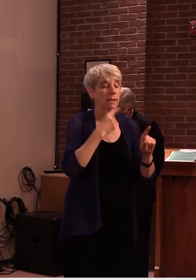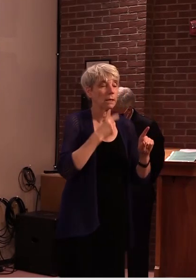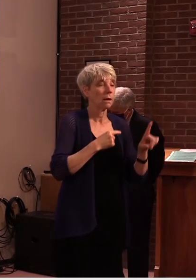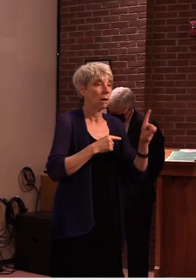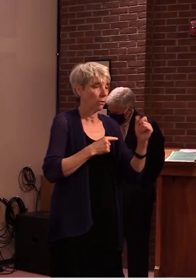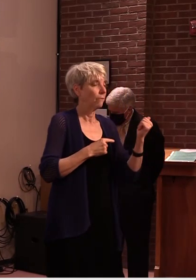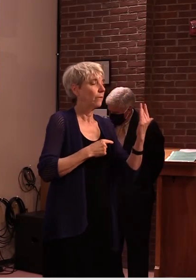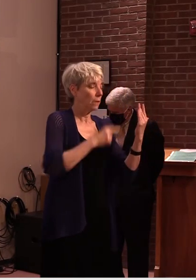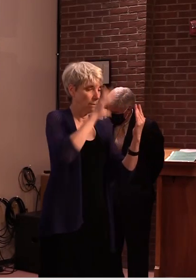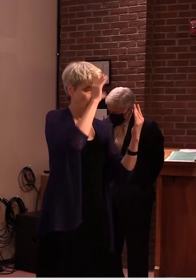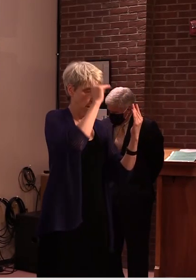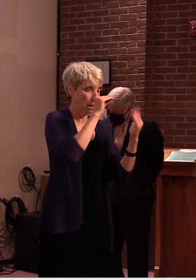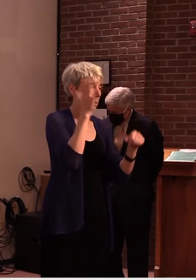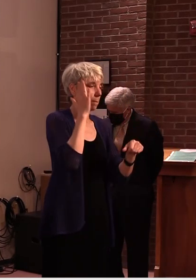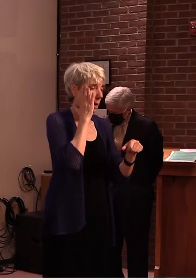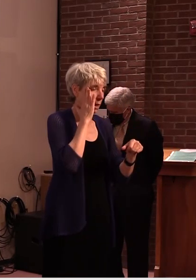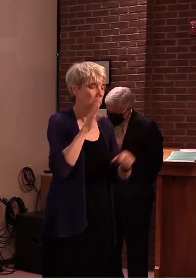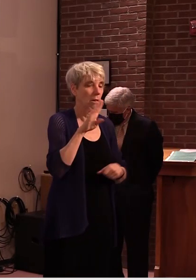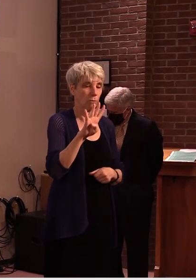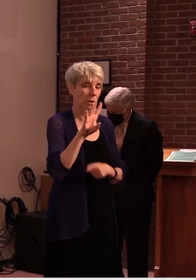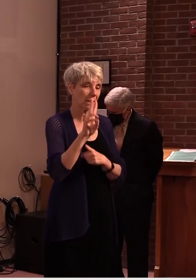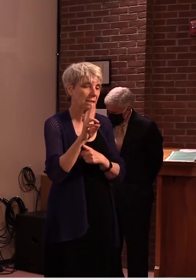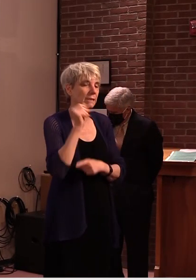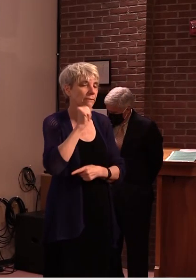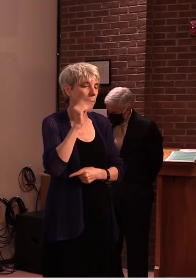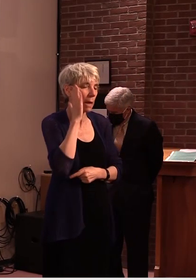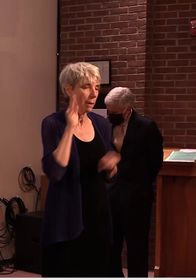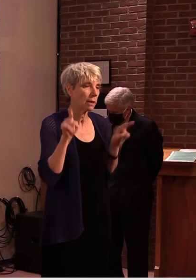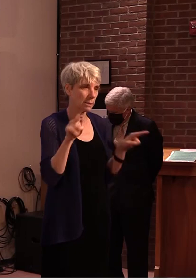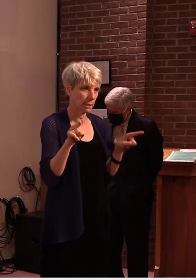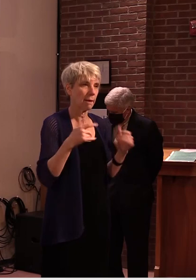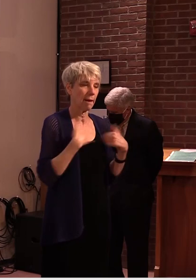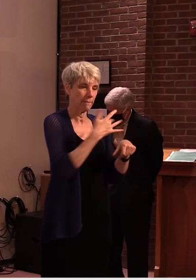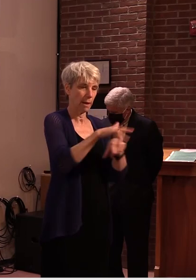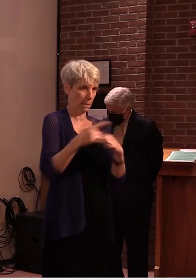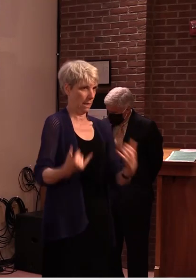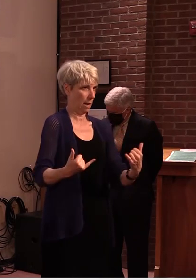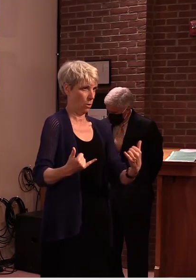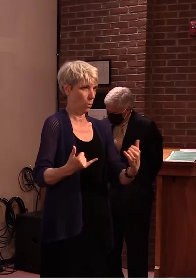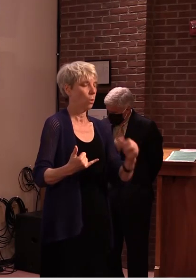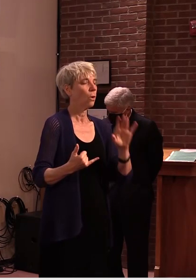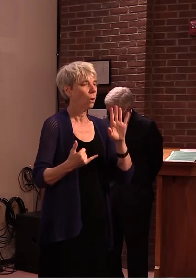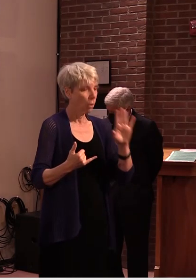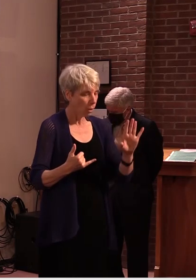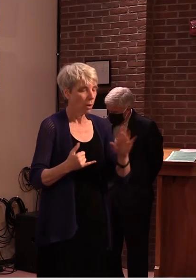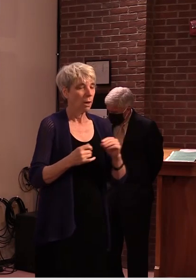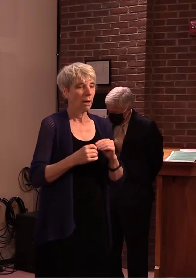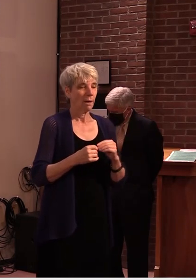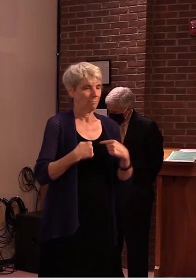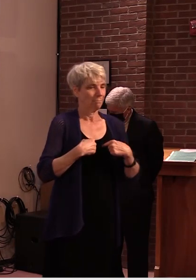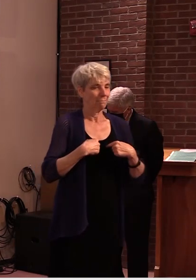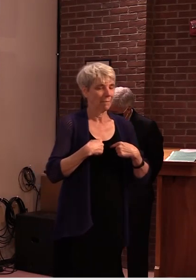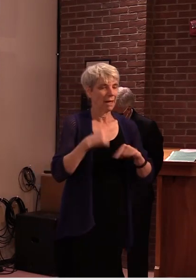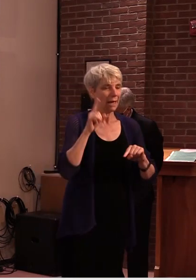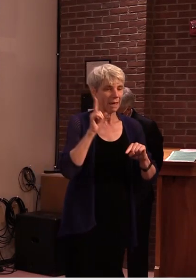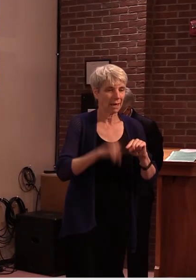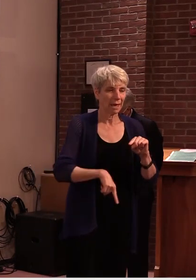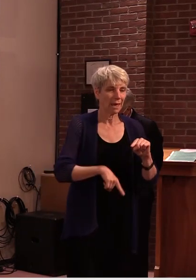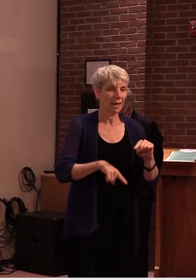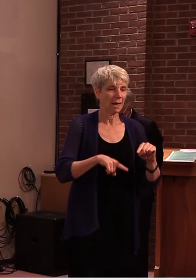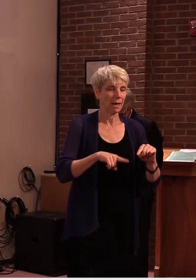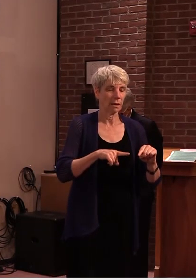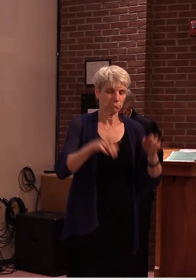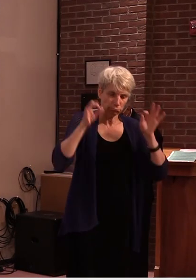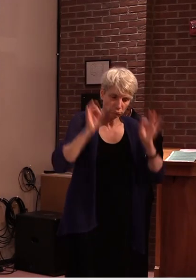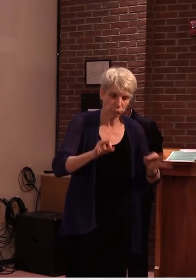46 um female beds um i'm not in position kevin say uh how many of those